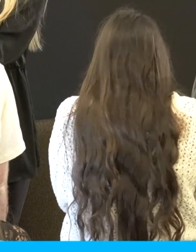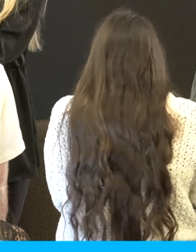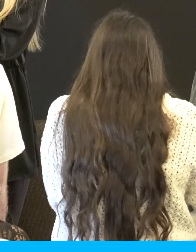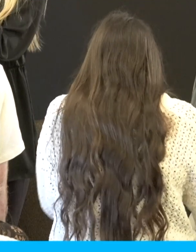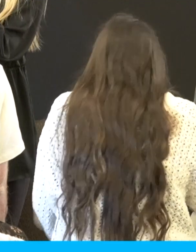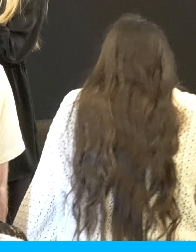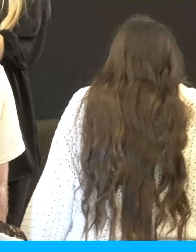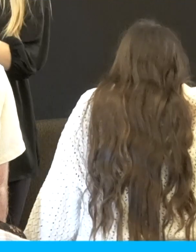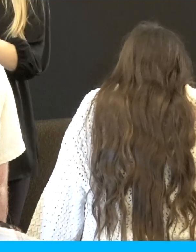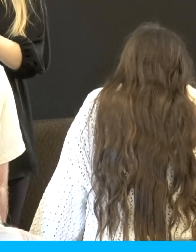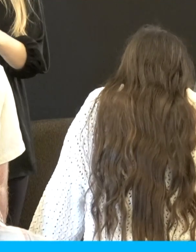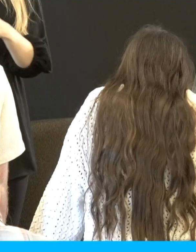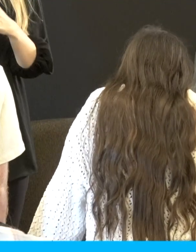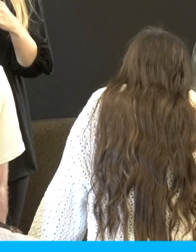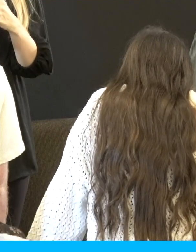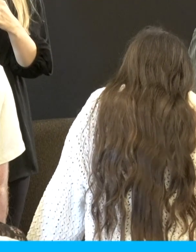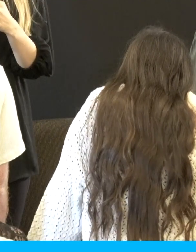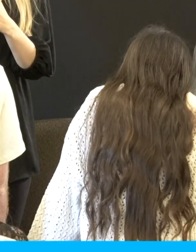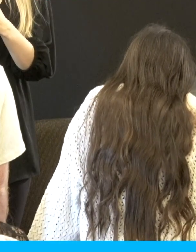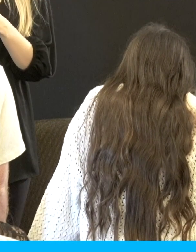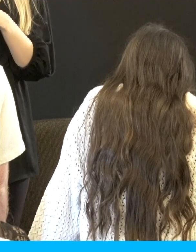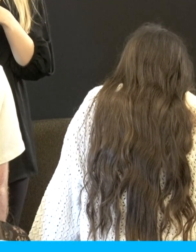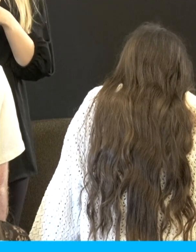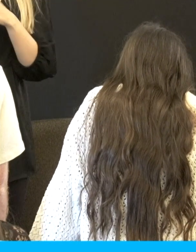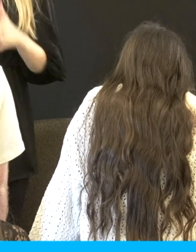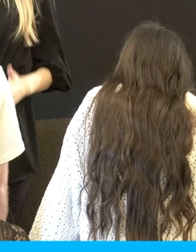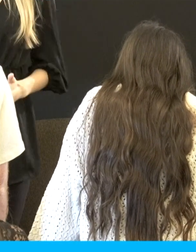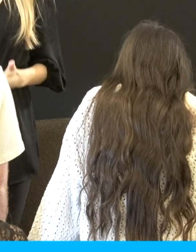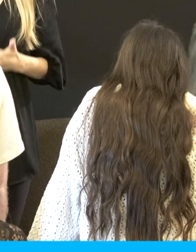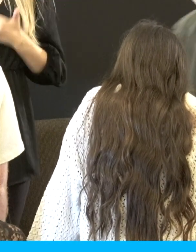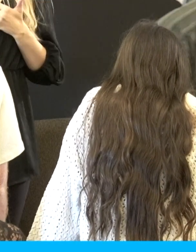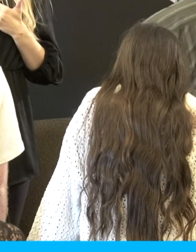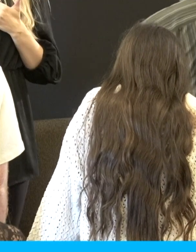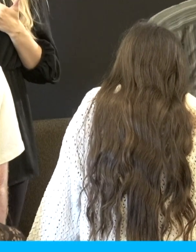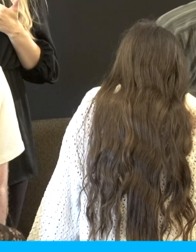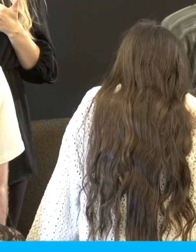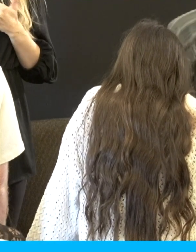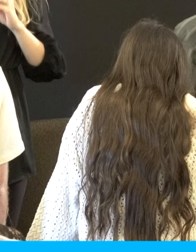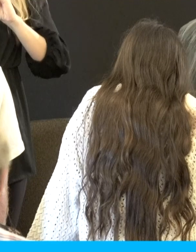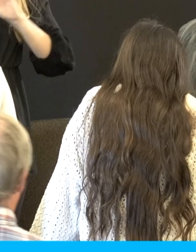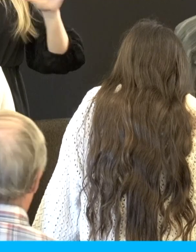room and they're living in something that completely, absolutely, clearly denies your word.